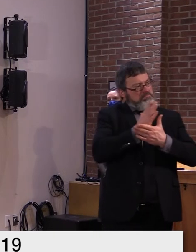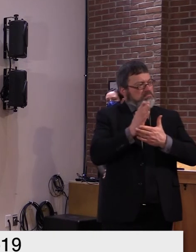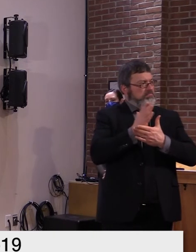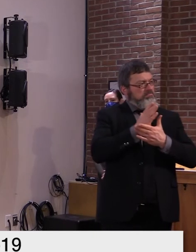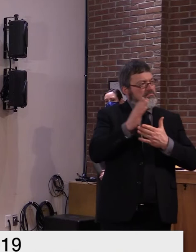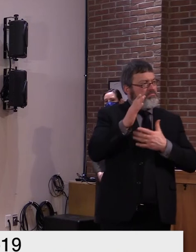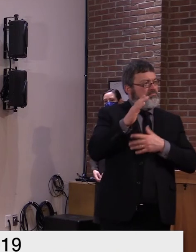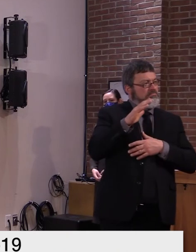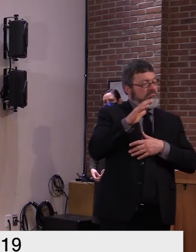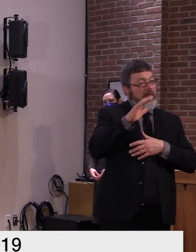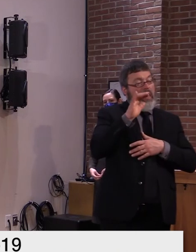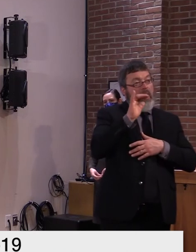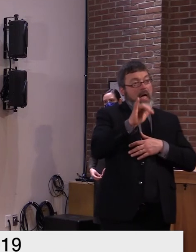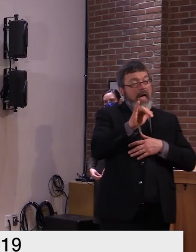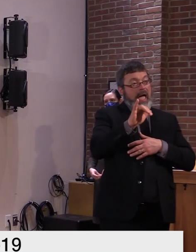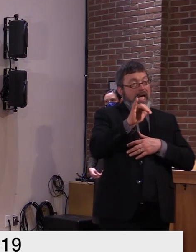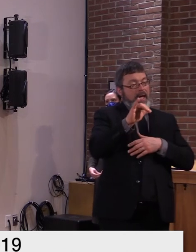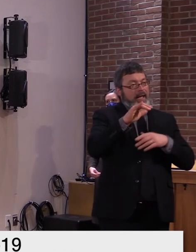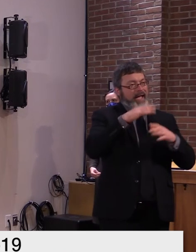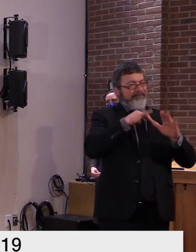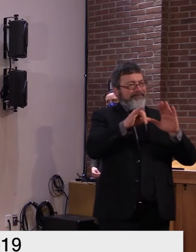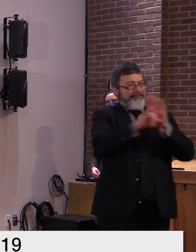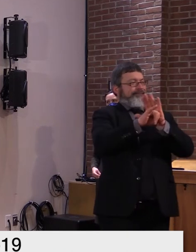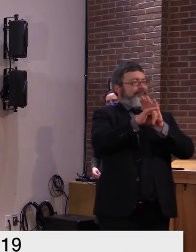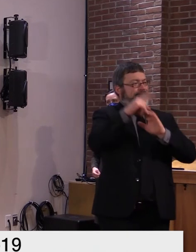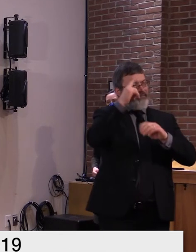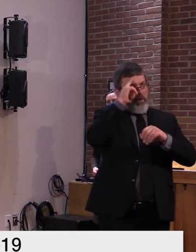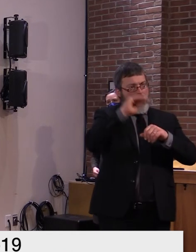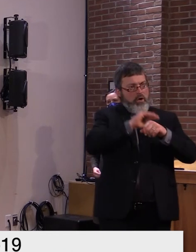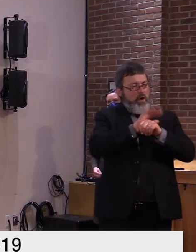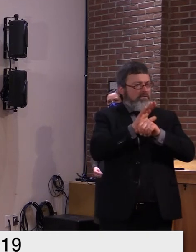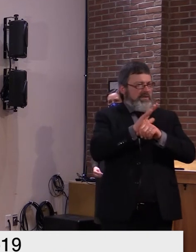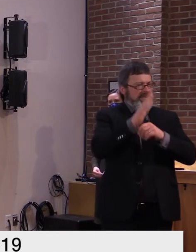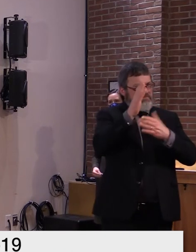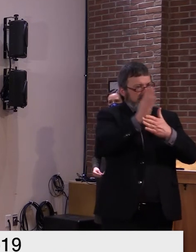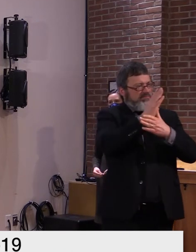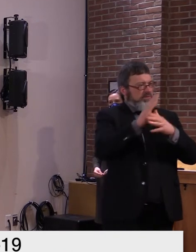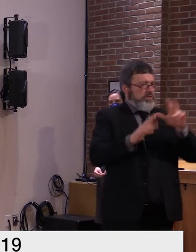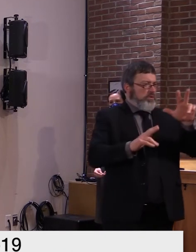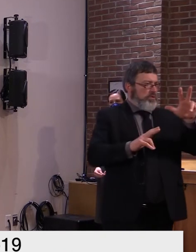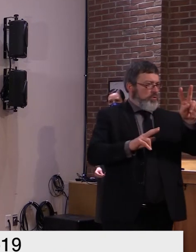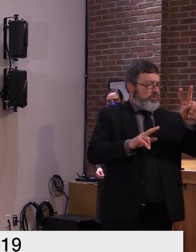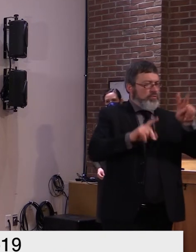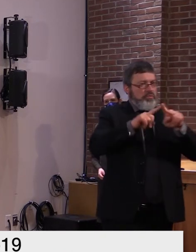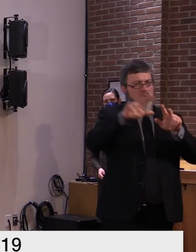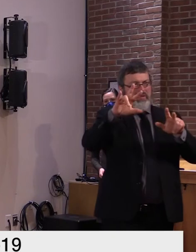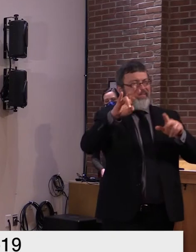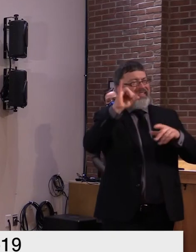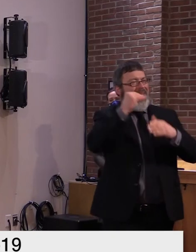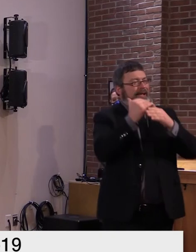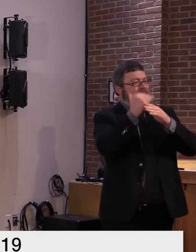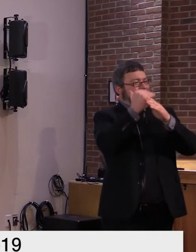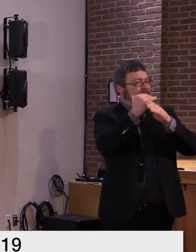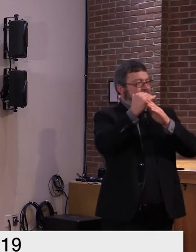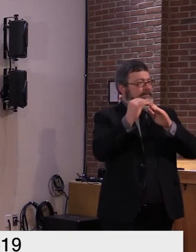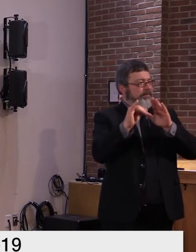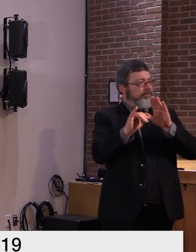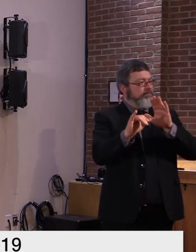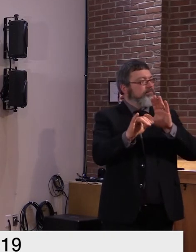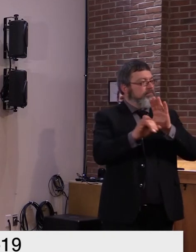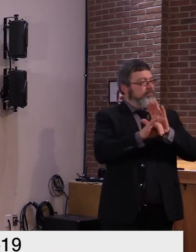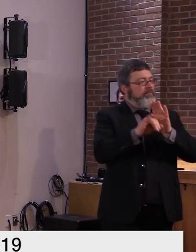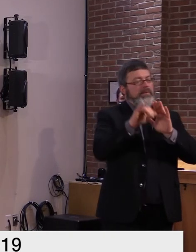have shown that there's any infectious virus in asymptomatic patients or in tests using over 30 cycles.